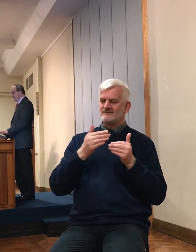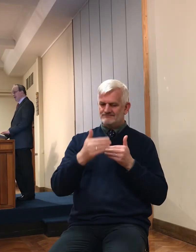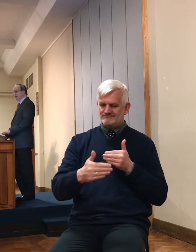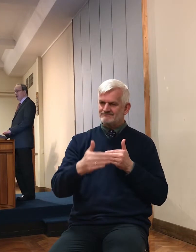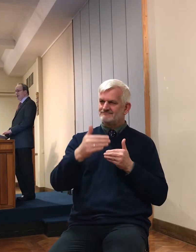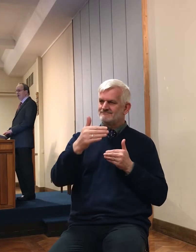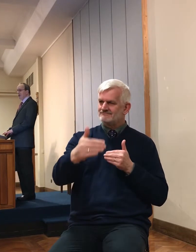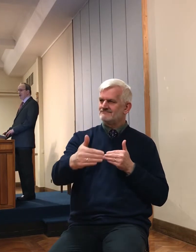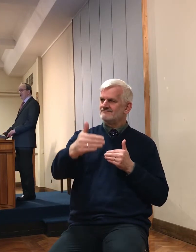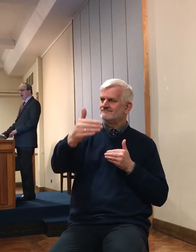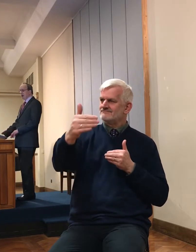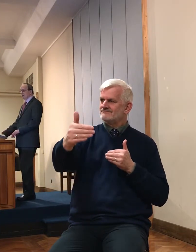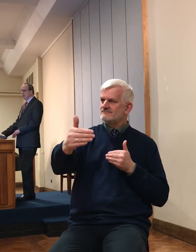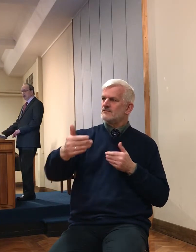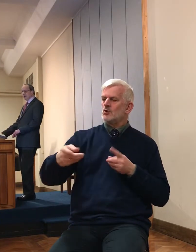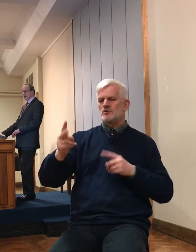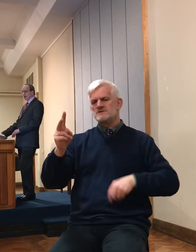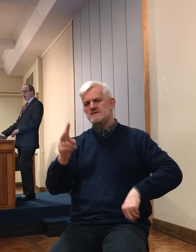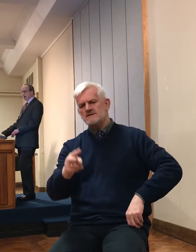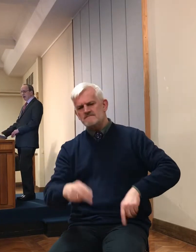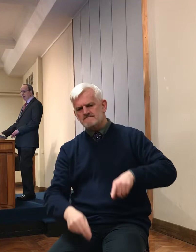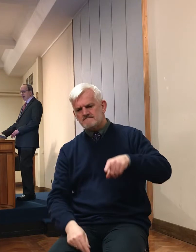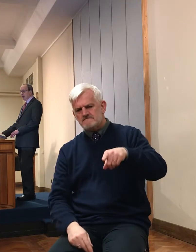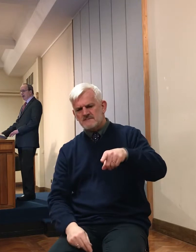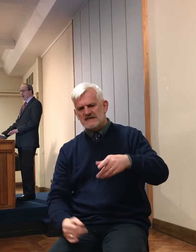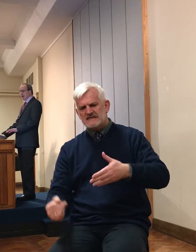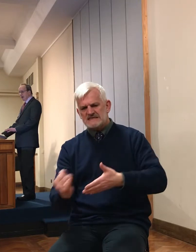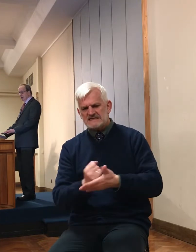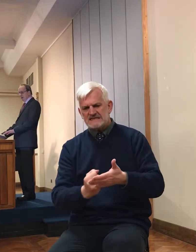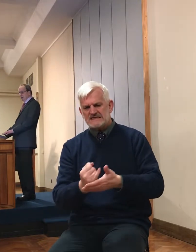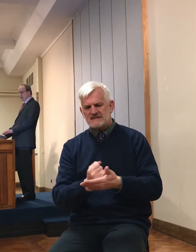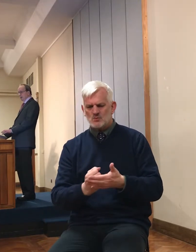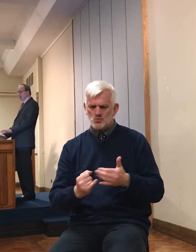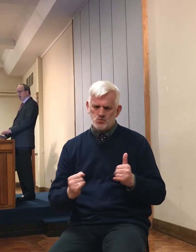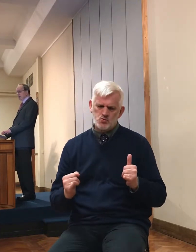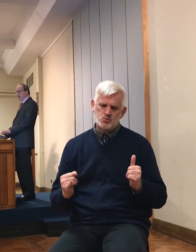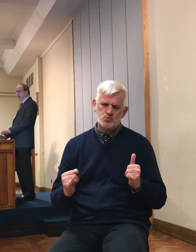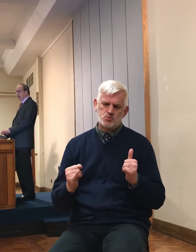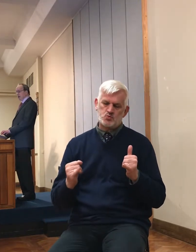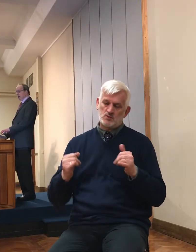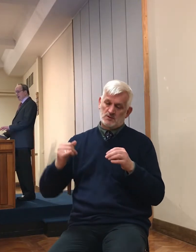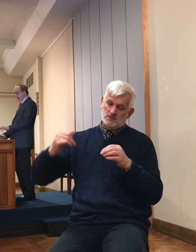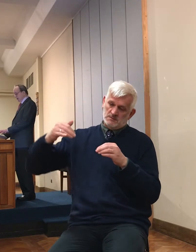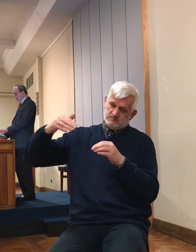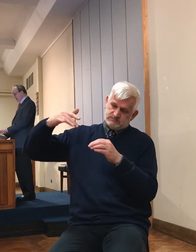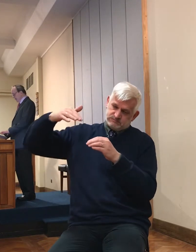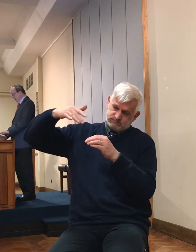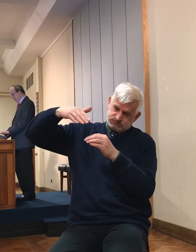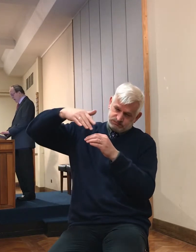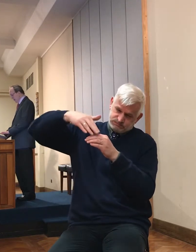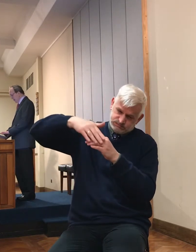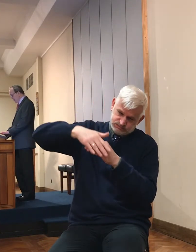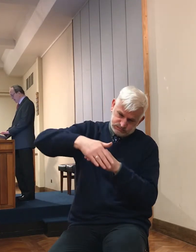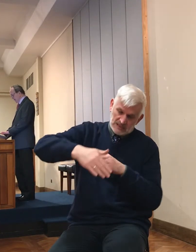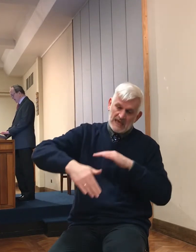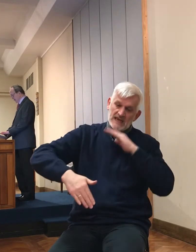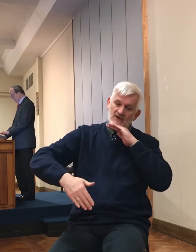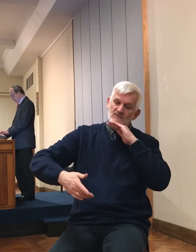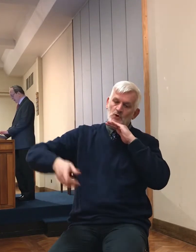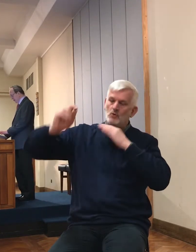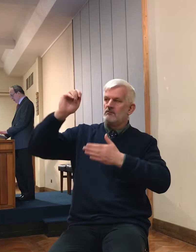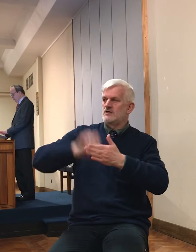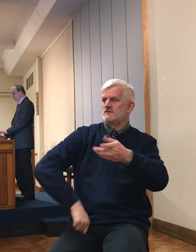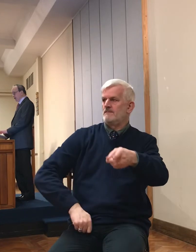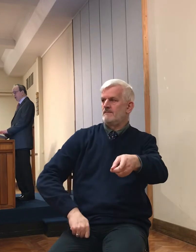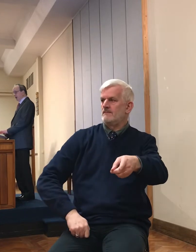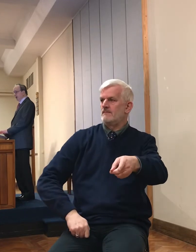their sin had reached a mighty crescendo, then they would be judged. And that would be the time that